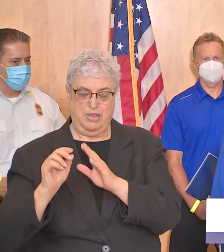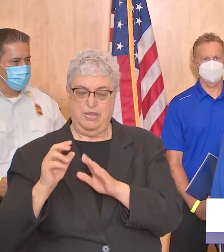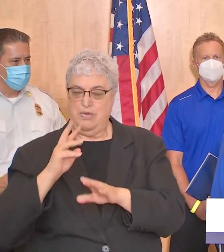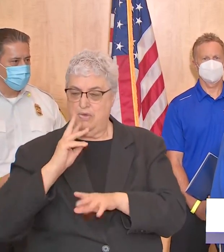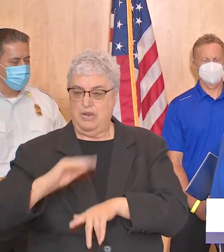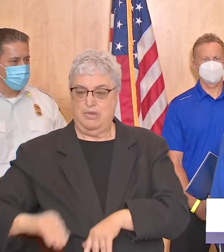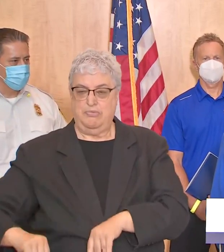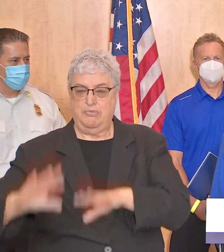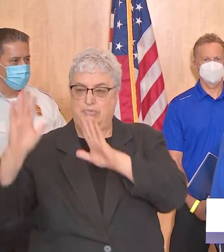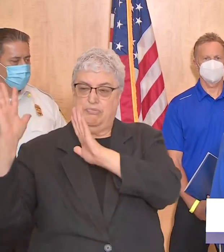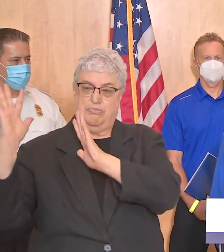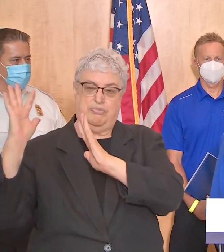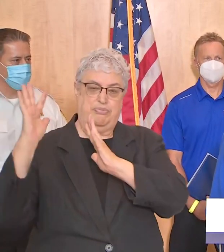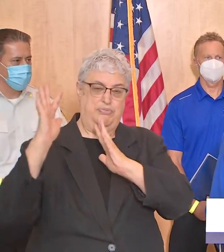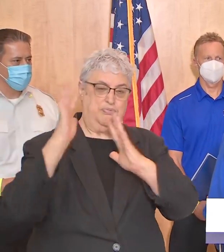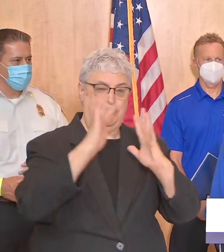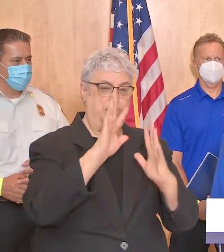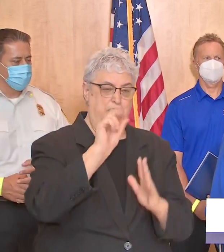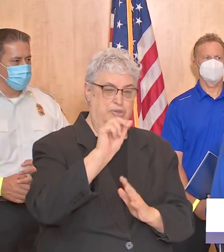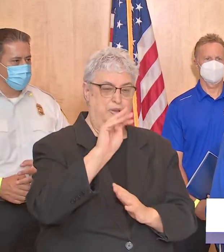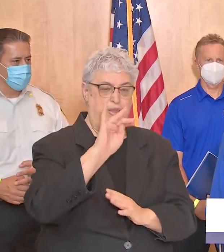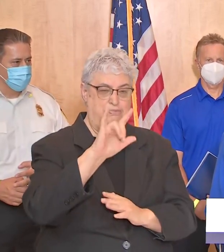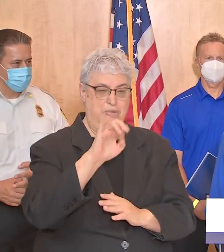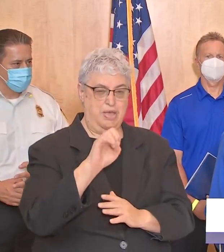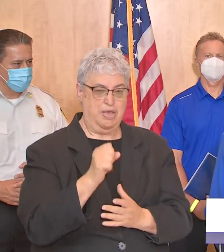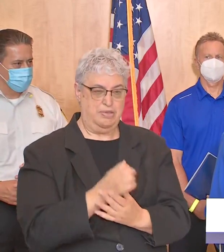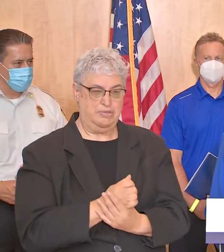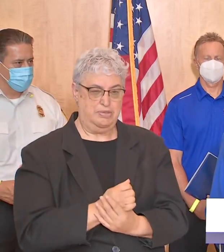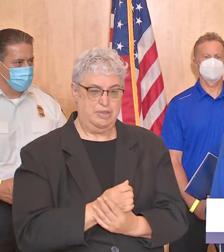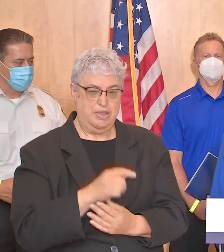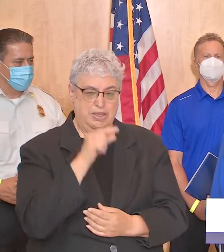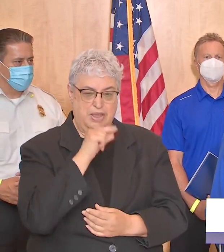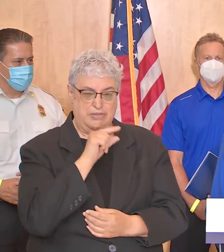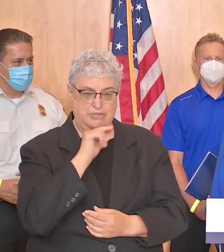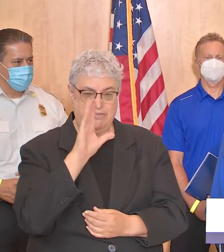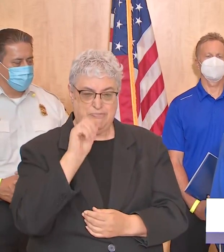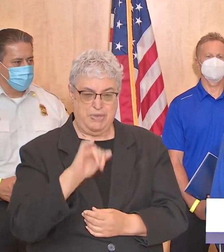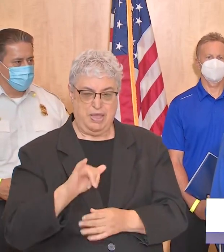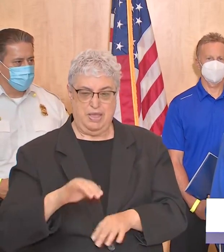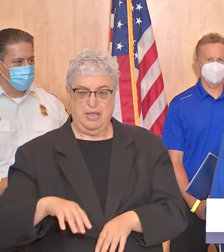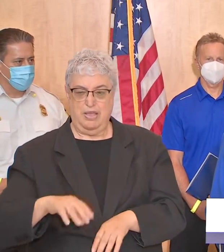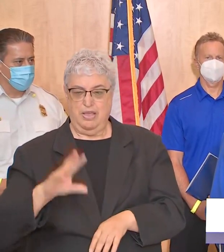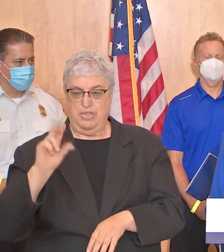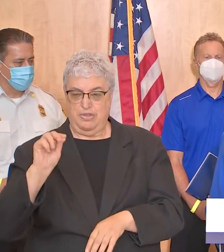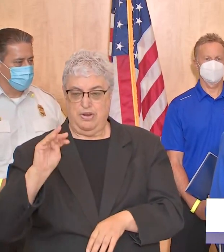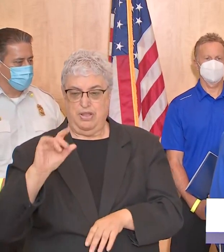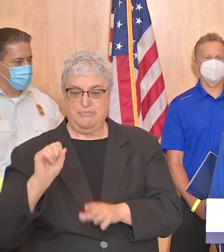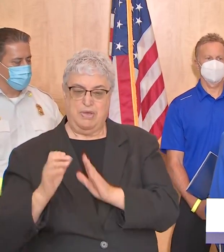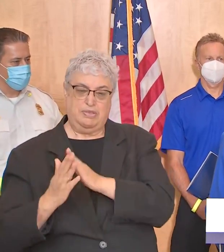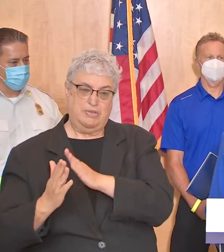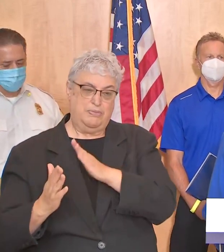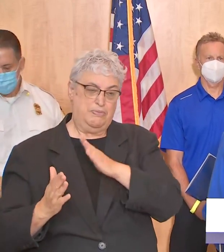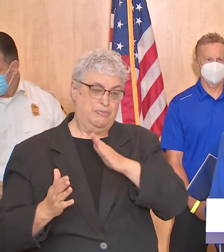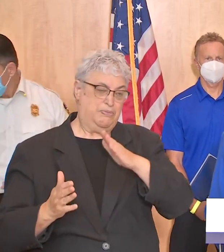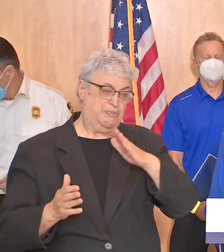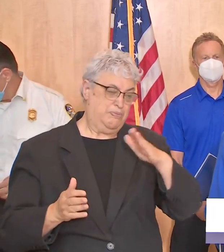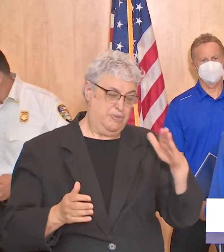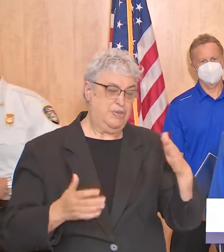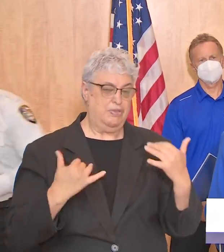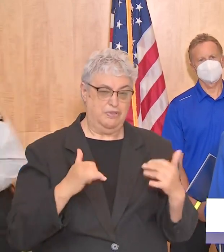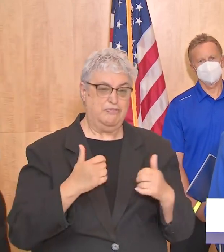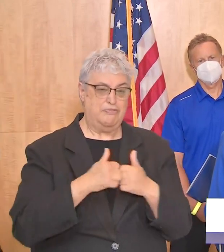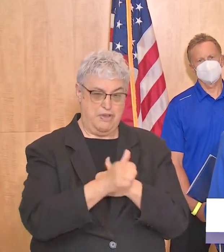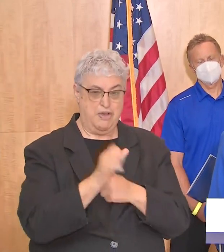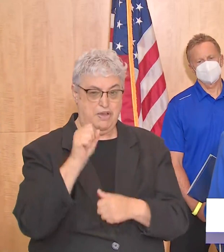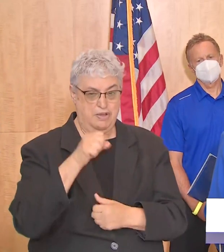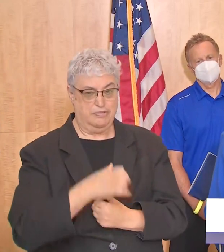that is highly significant can you imagine that being in in the galveston bay and the storm surge being 30 miles in and i'm glad you asked that question because